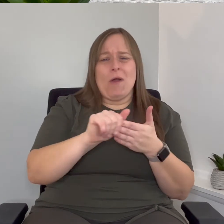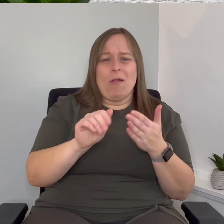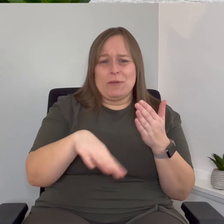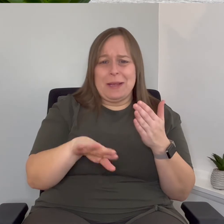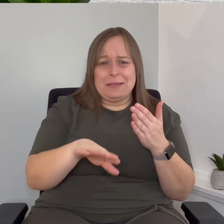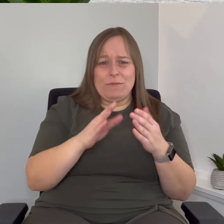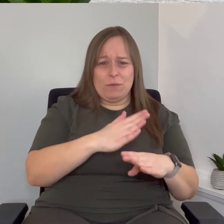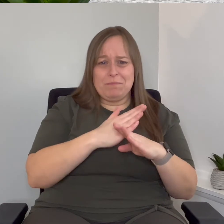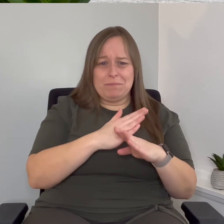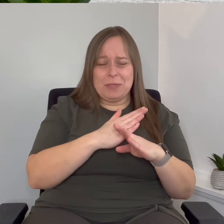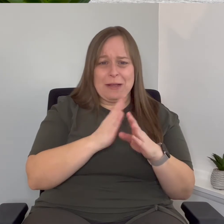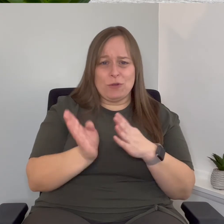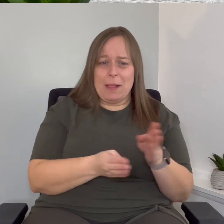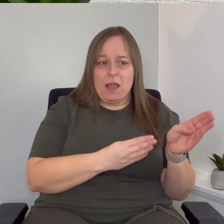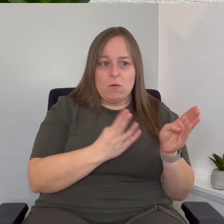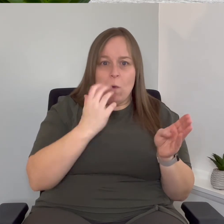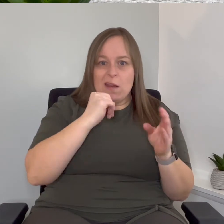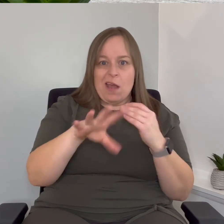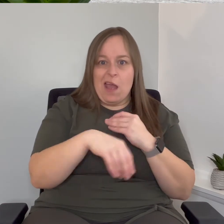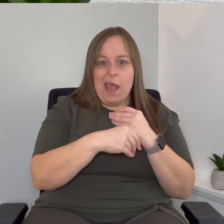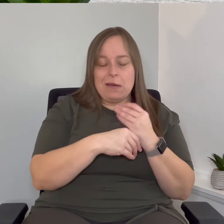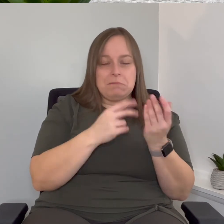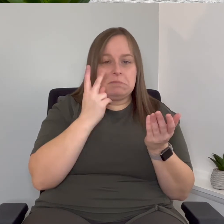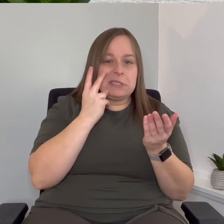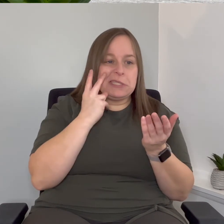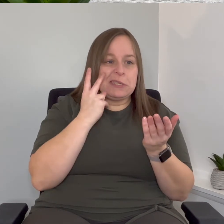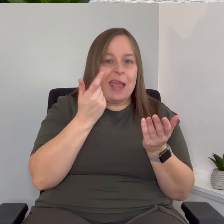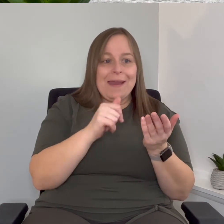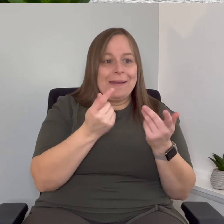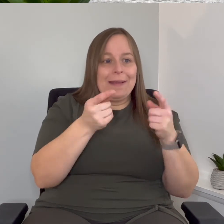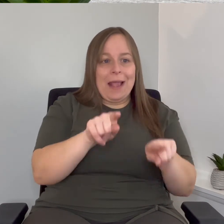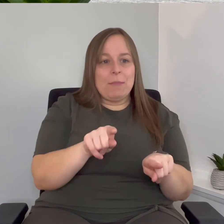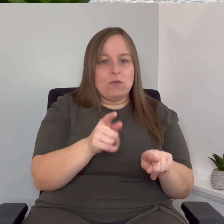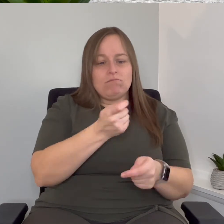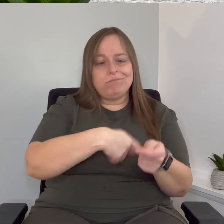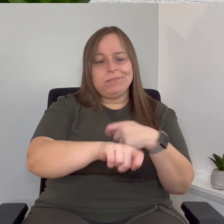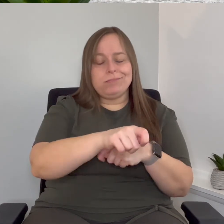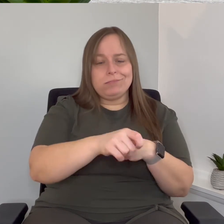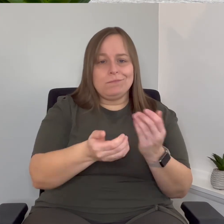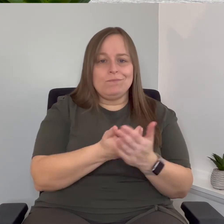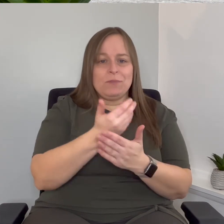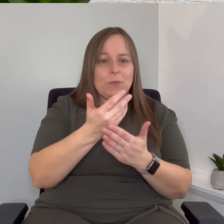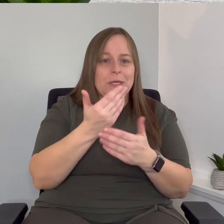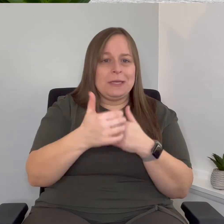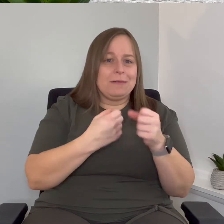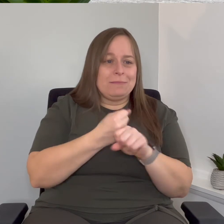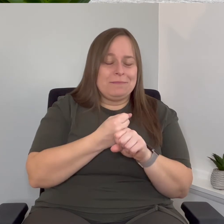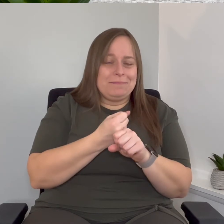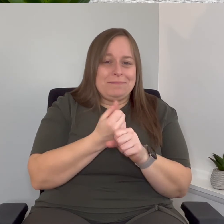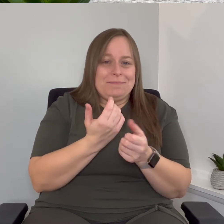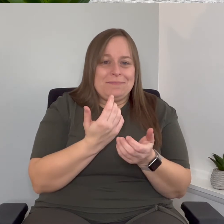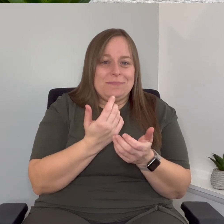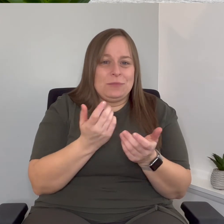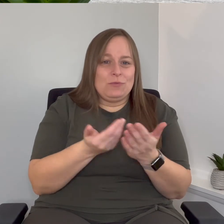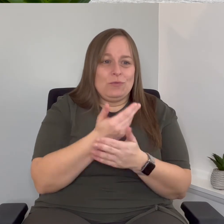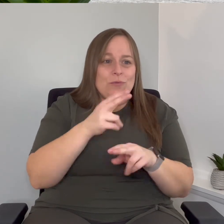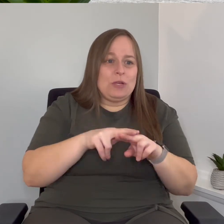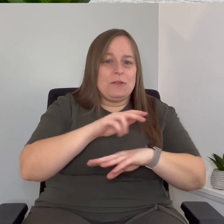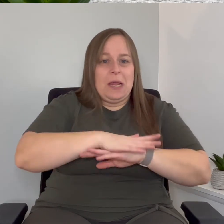so what's you know you damage it had anything happens to it and then in three years we can get new chairs or a new table out of it and it'll